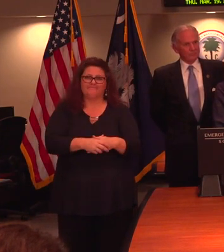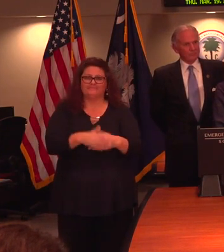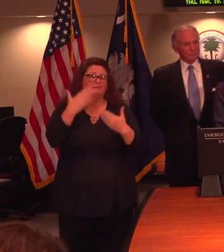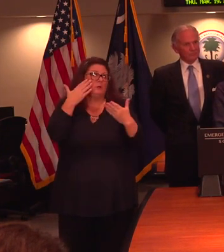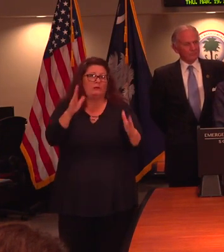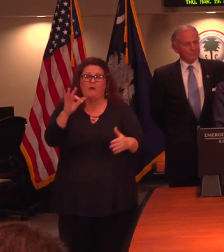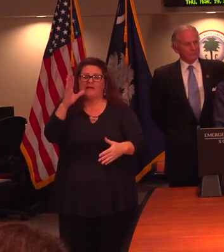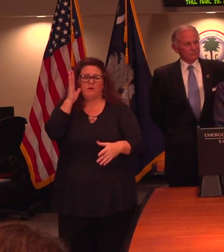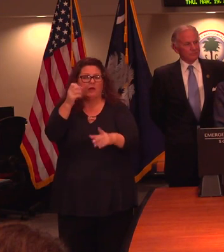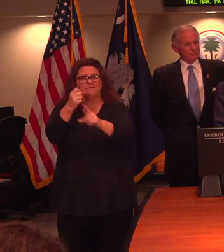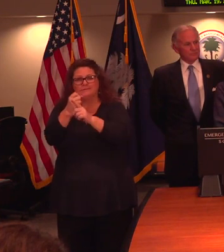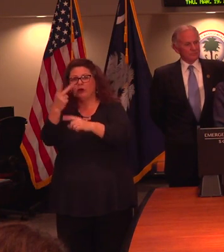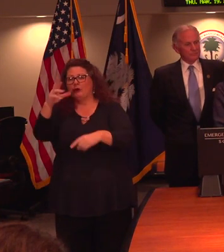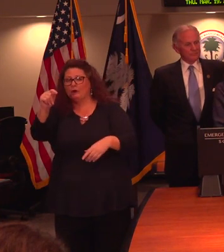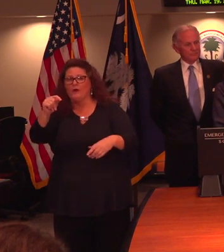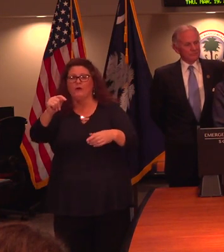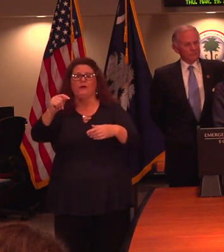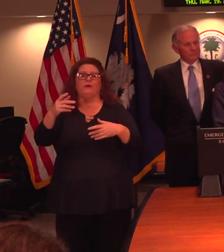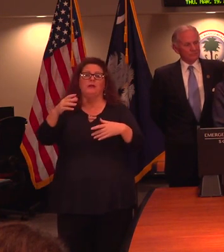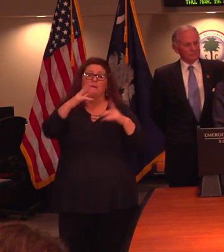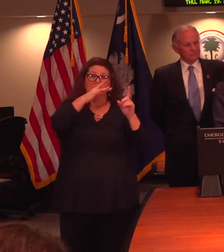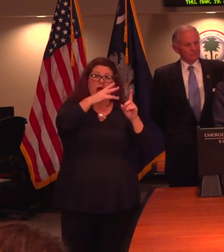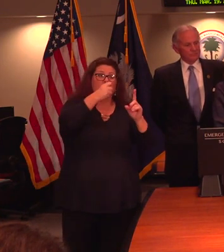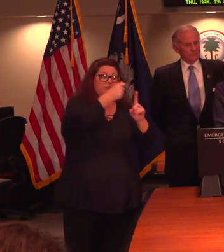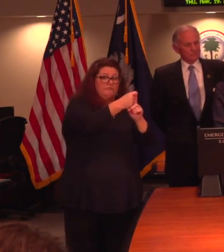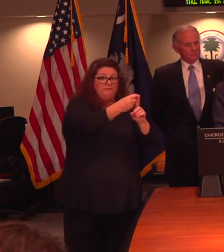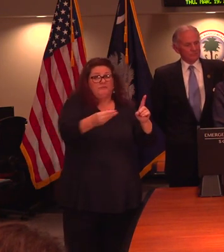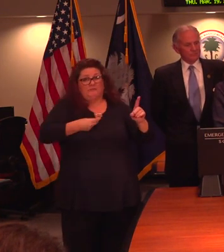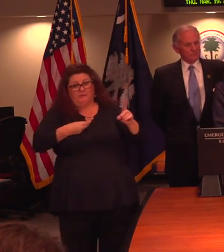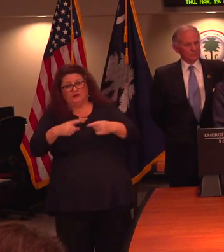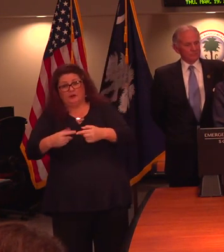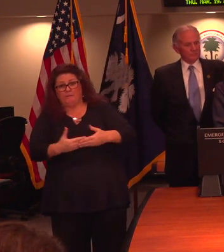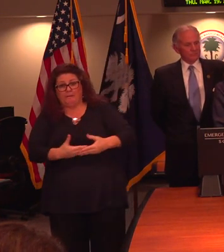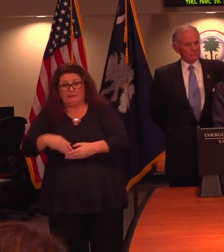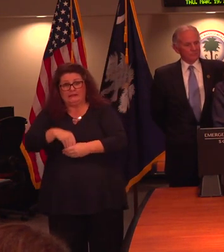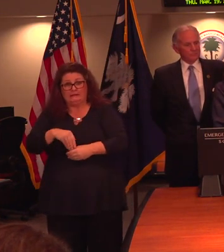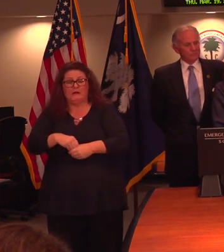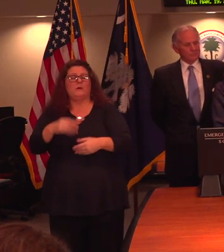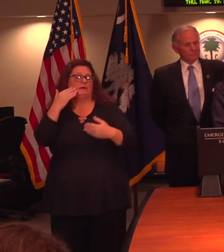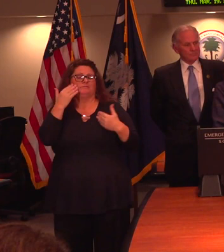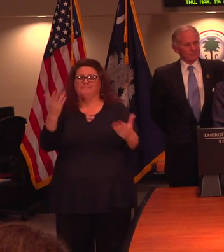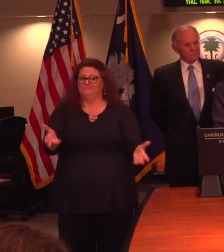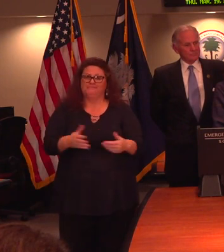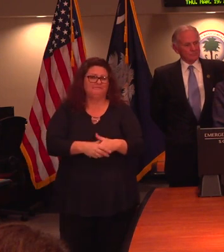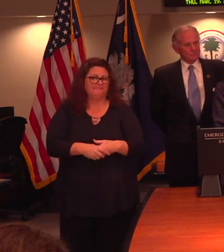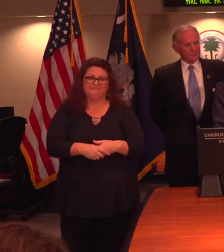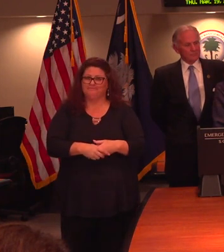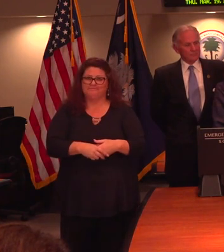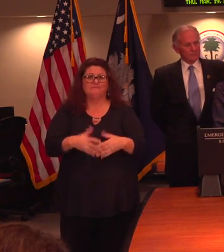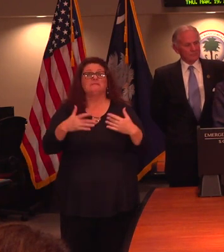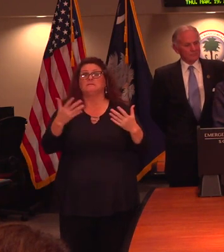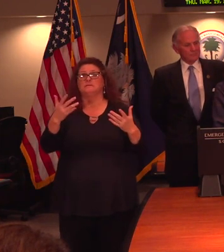whether or not the virus can be transmitted to an infant in the womb or if pregnant women are